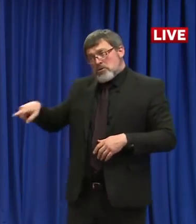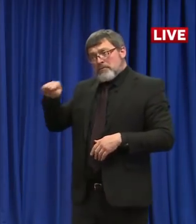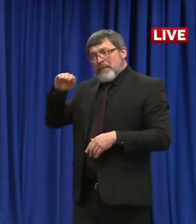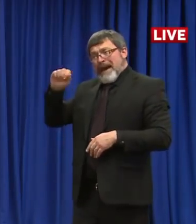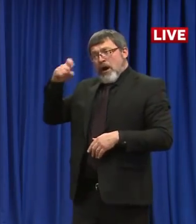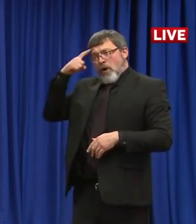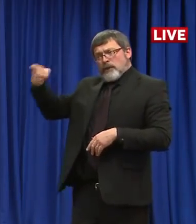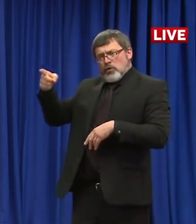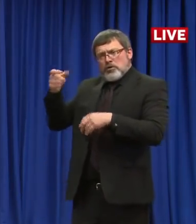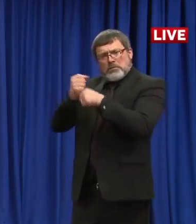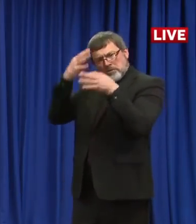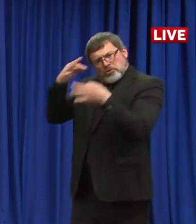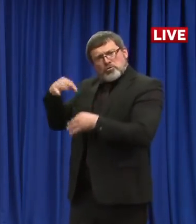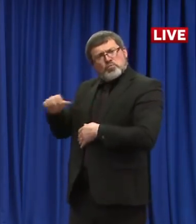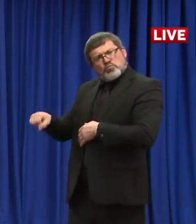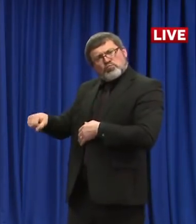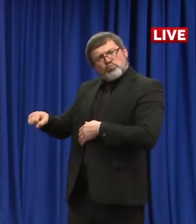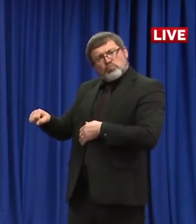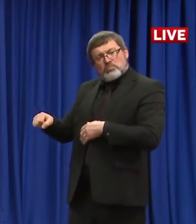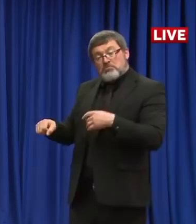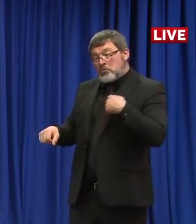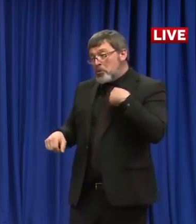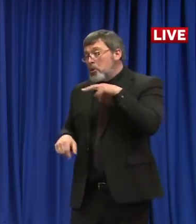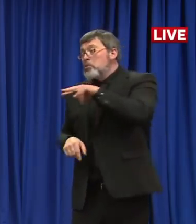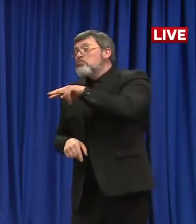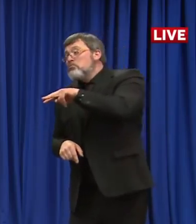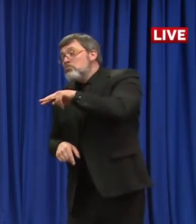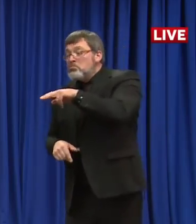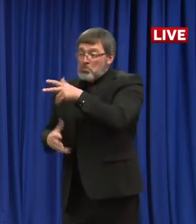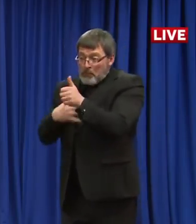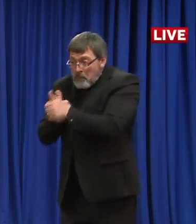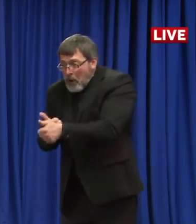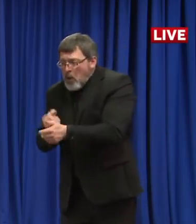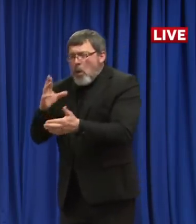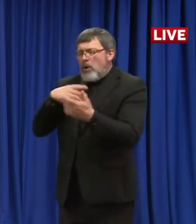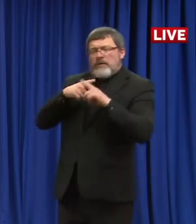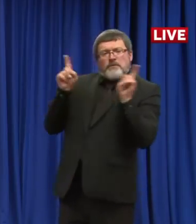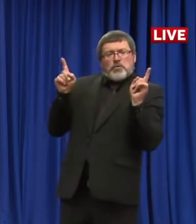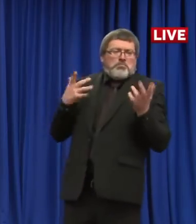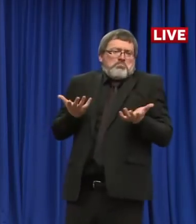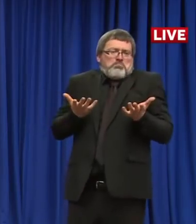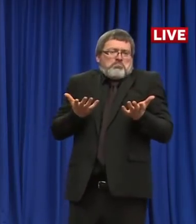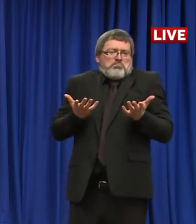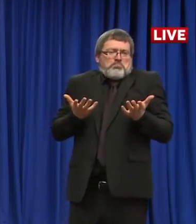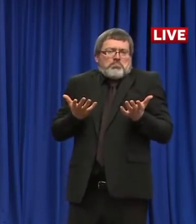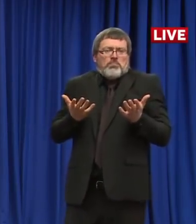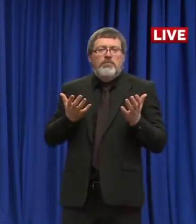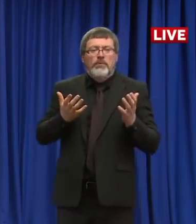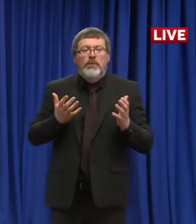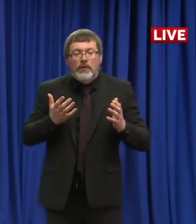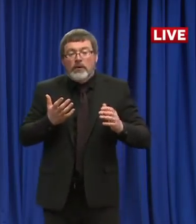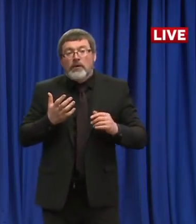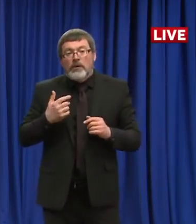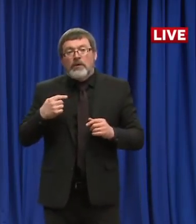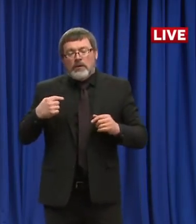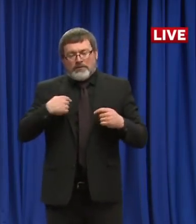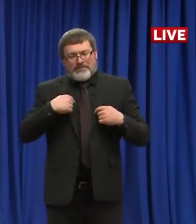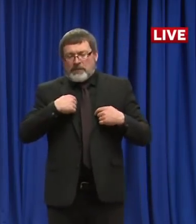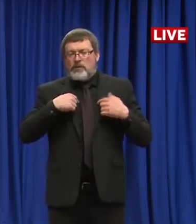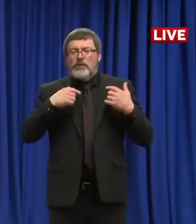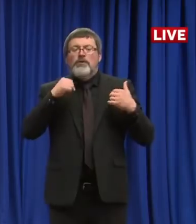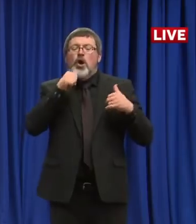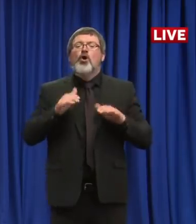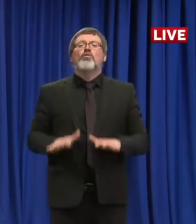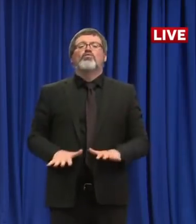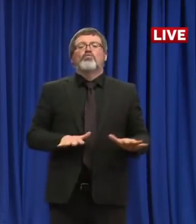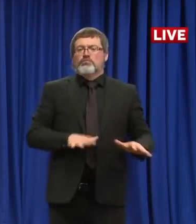relative to the numbers that we had at the time, we were a little more aggressive than most other states in terms of the stay at home order, the decision to go